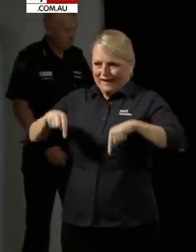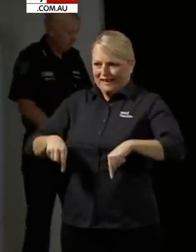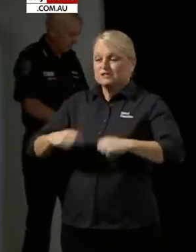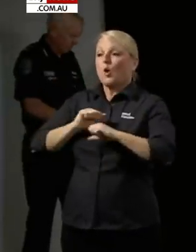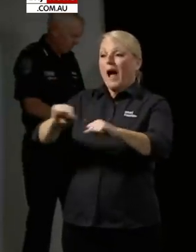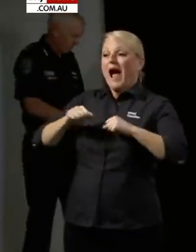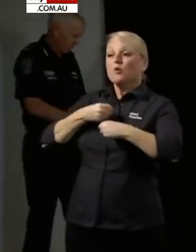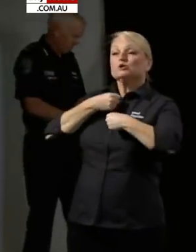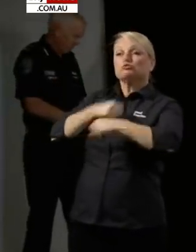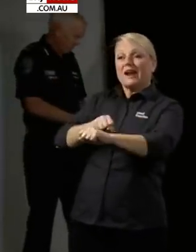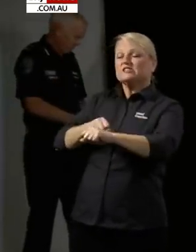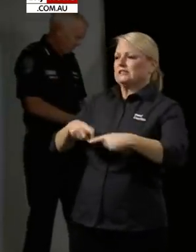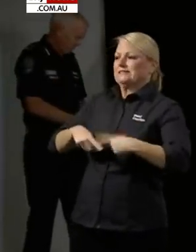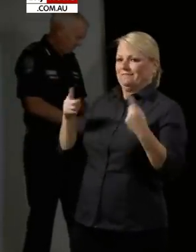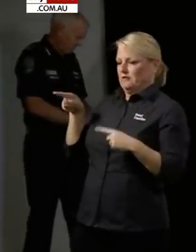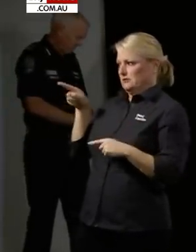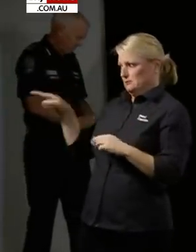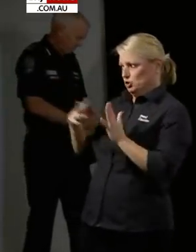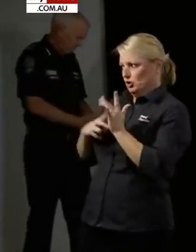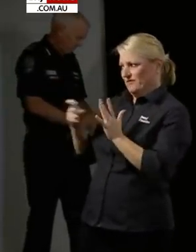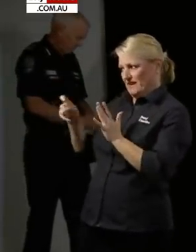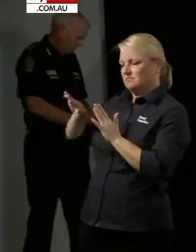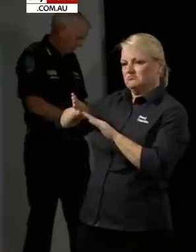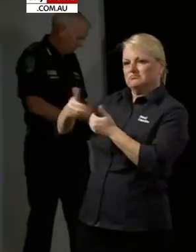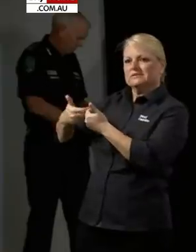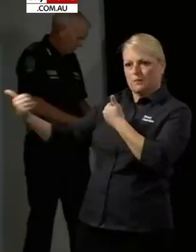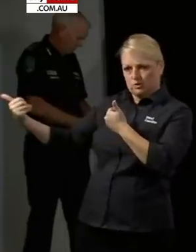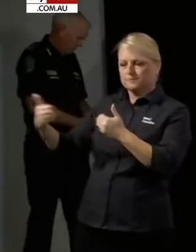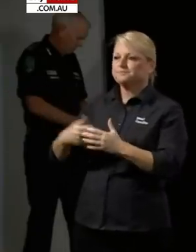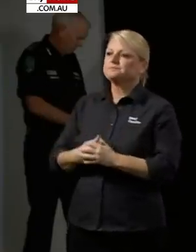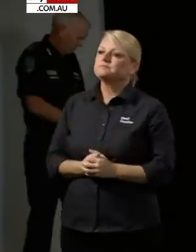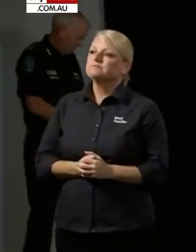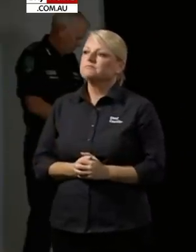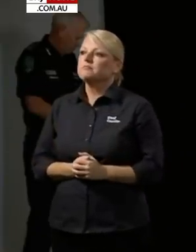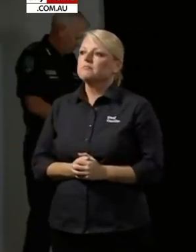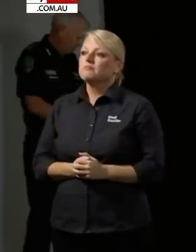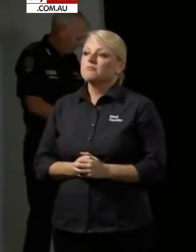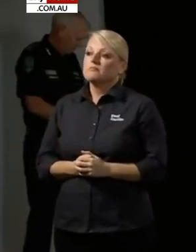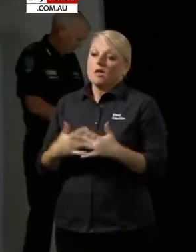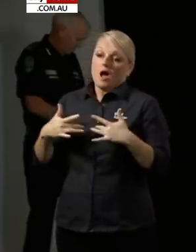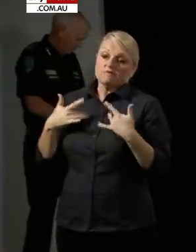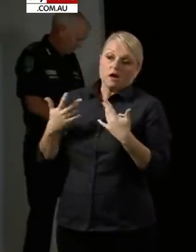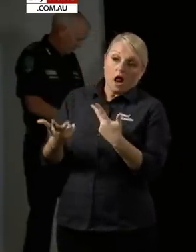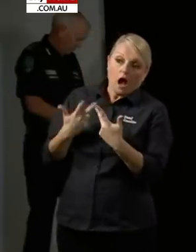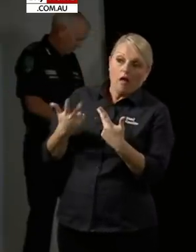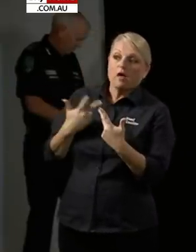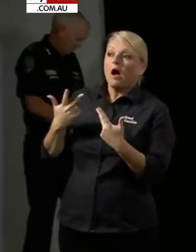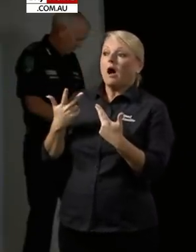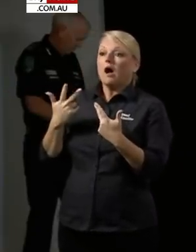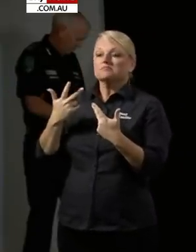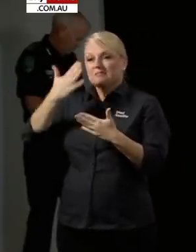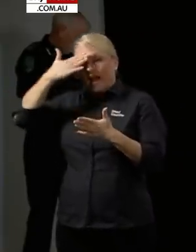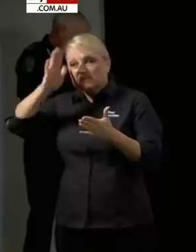strategy to what has happened in Victoria and I guess there'll be other public health physicians and epidemiologists and other specialists around